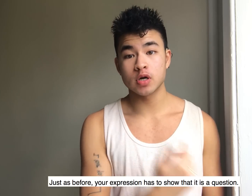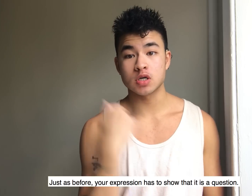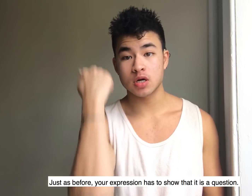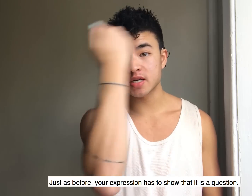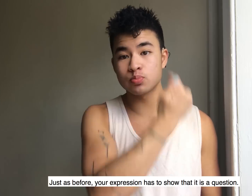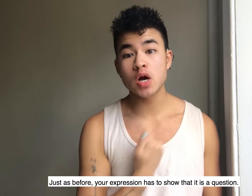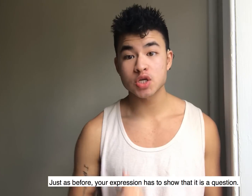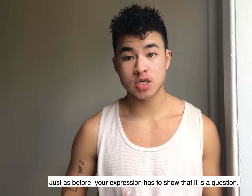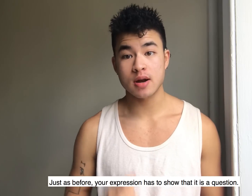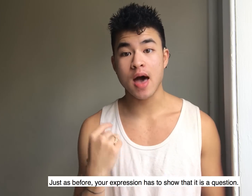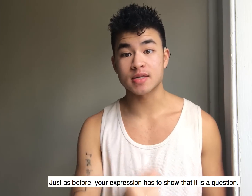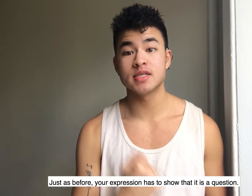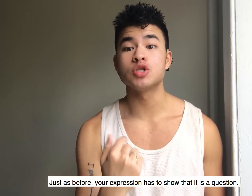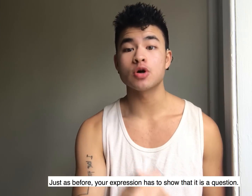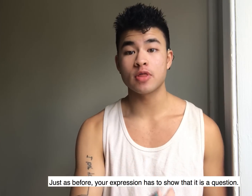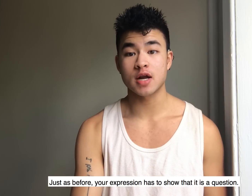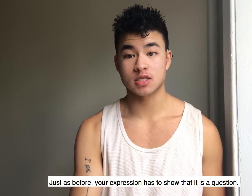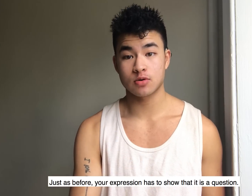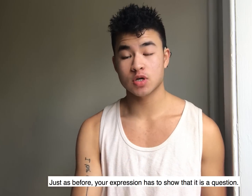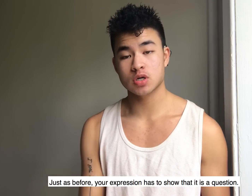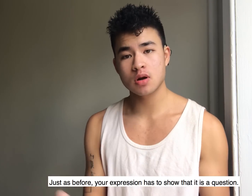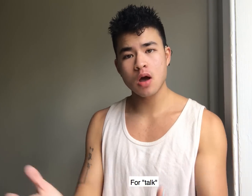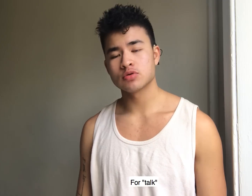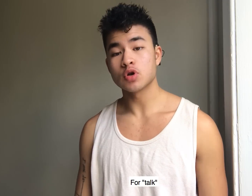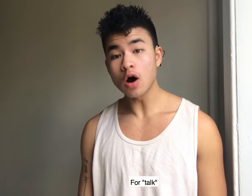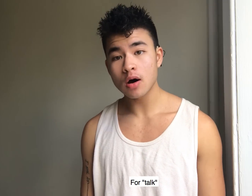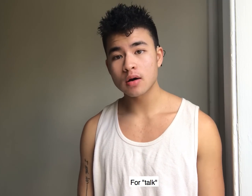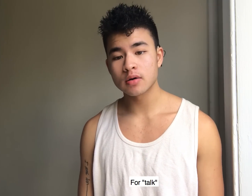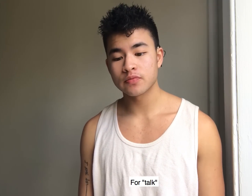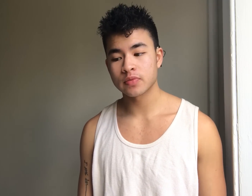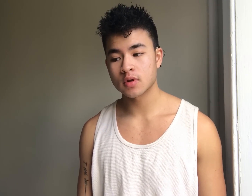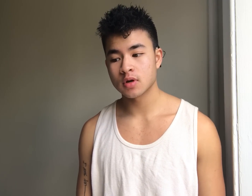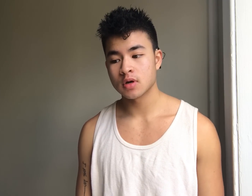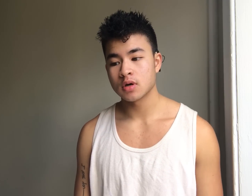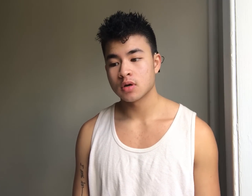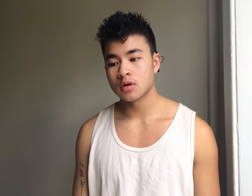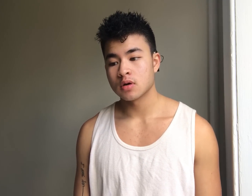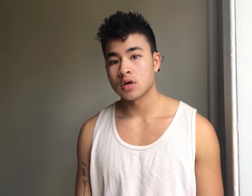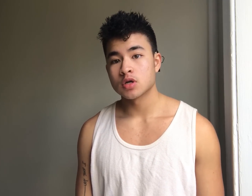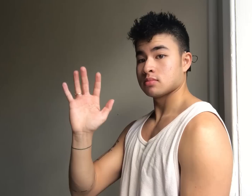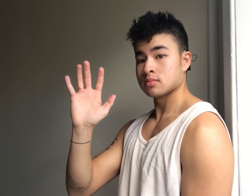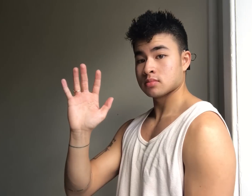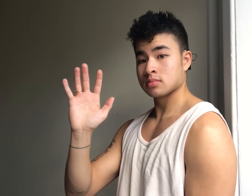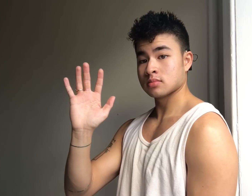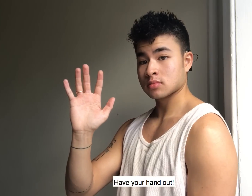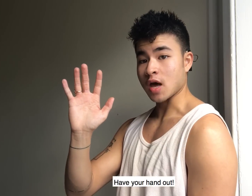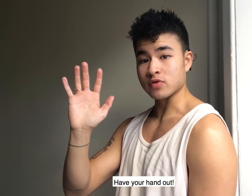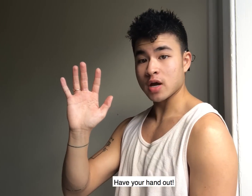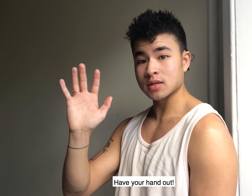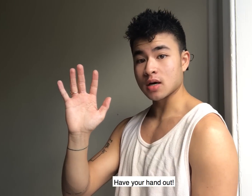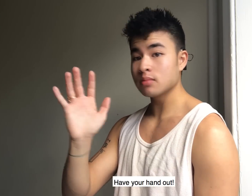your expression has to show that it's a question to talk have your hand up